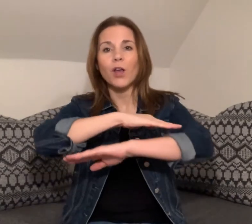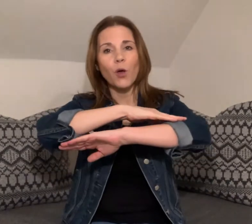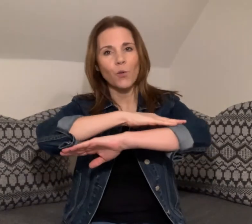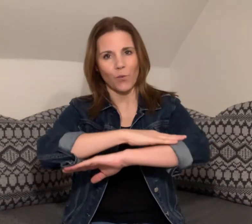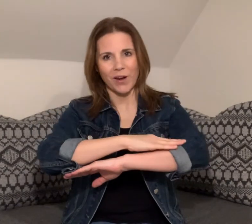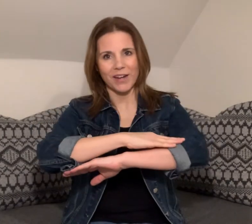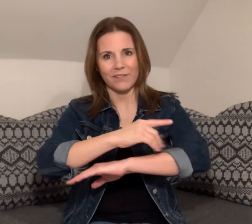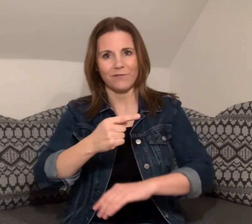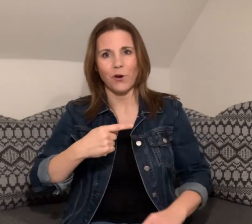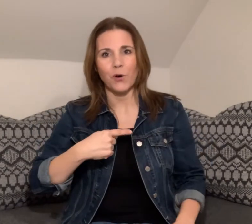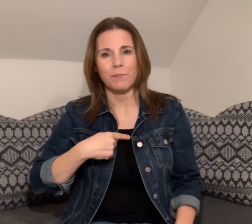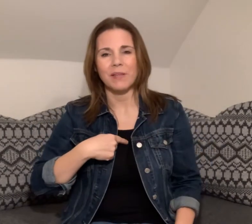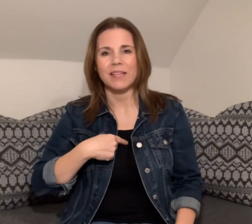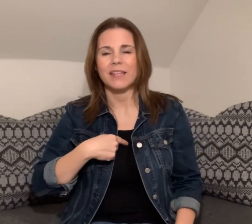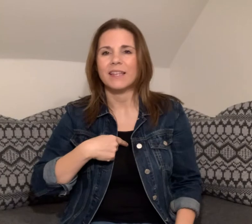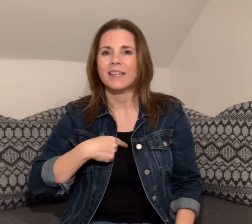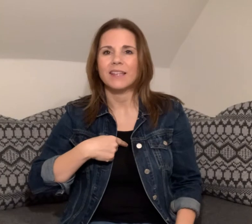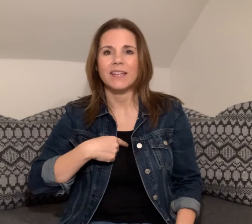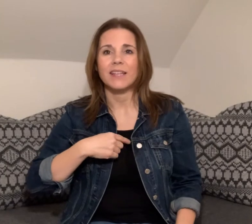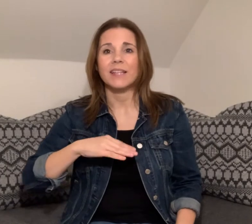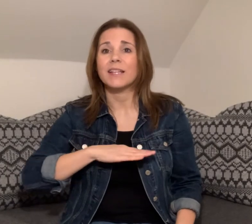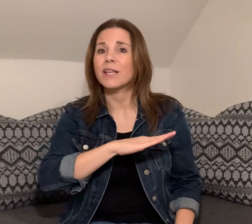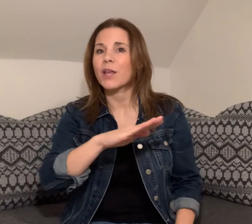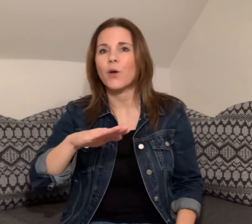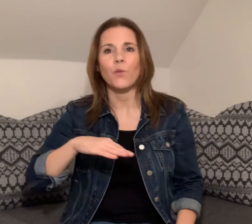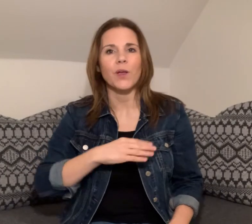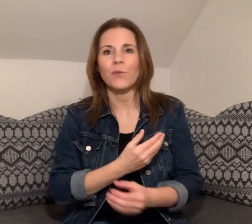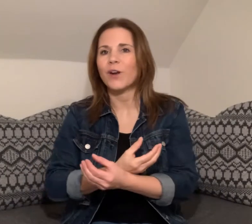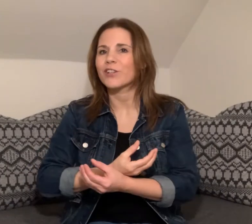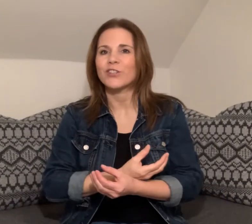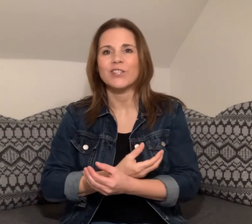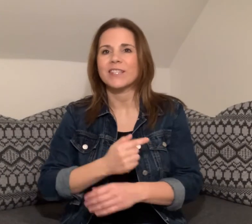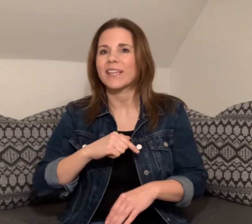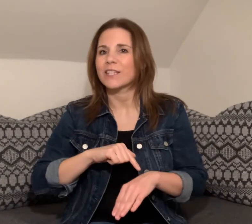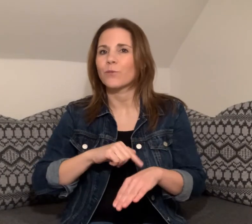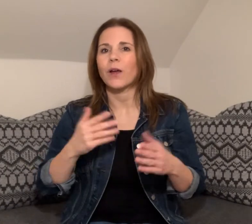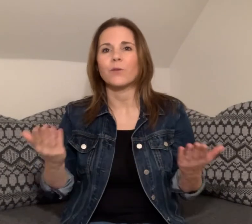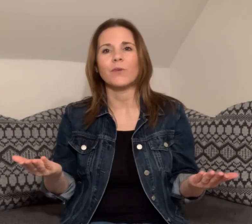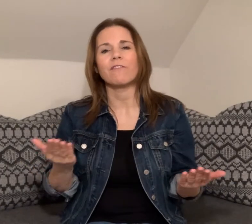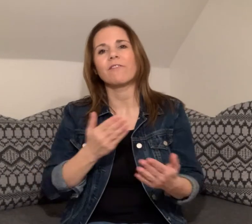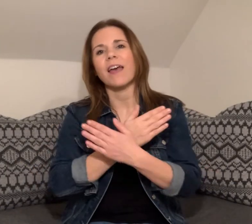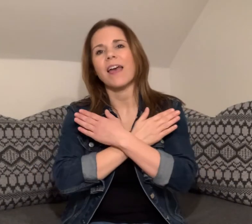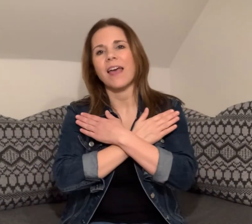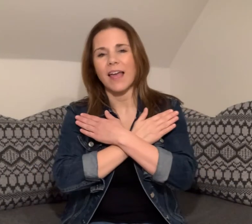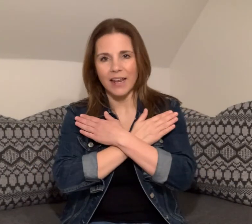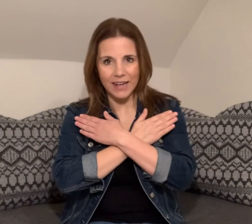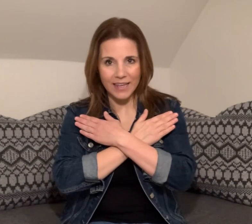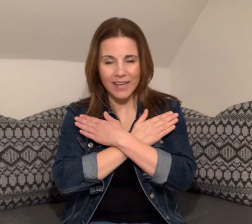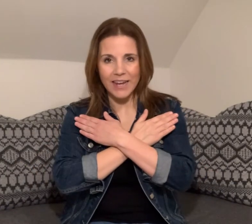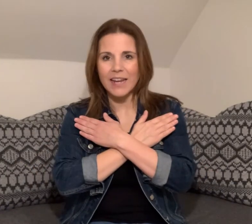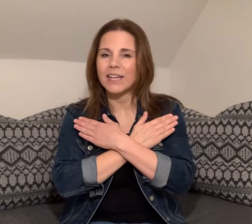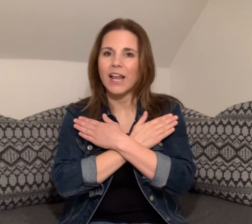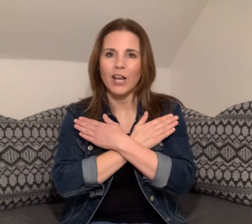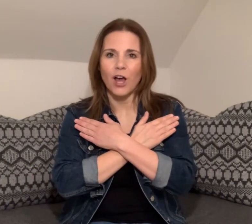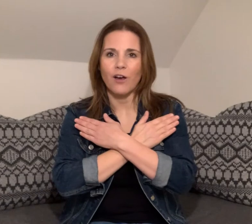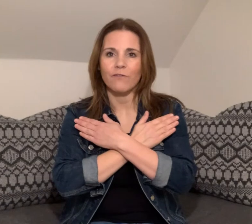waiting for me Cause we were just kids when we fell in love